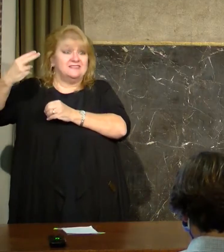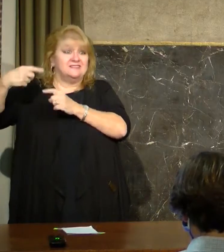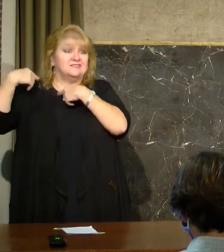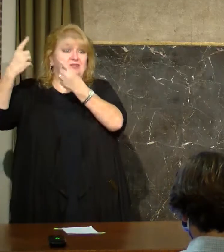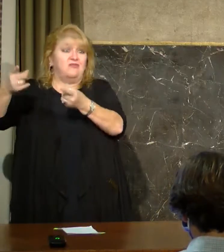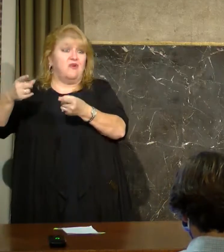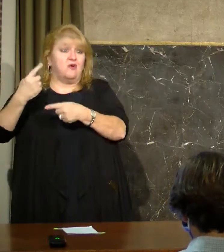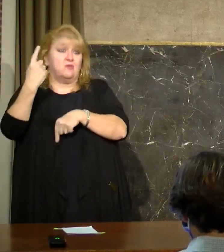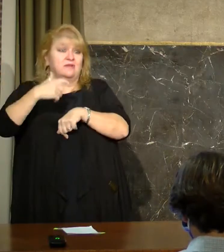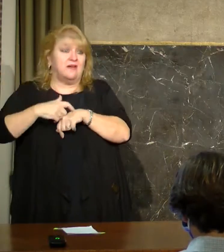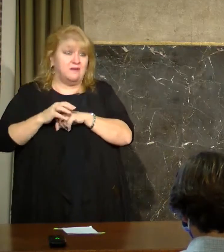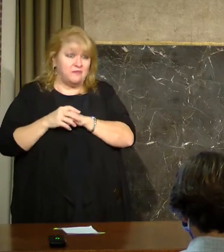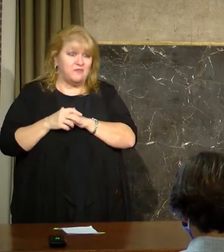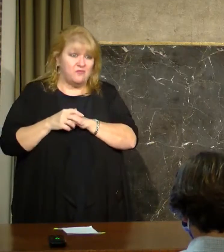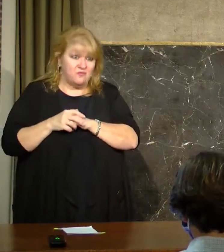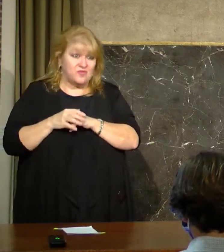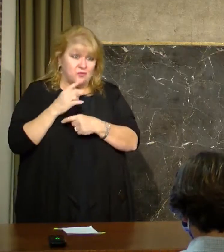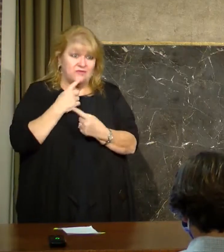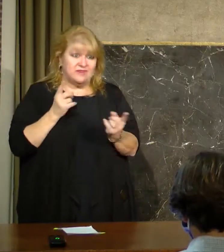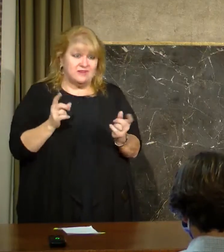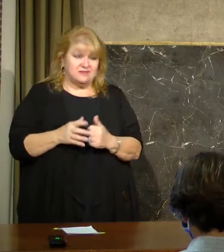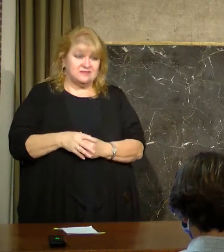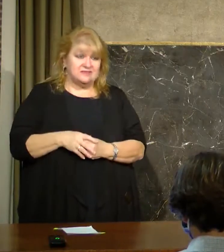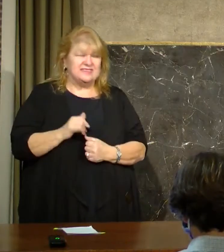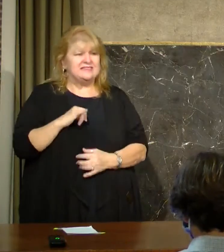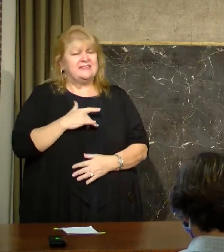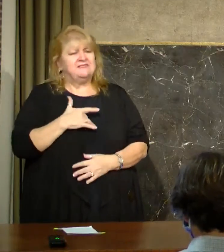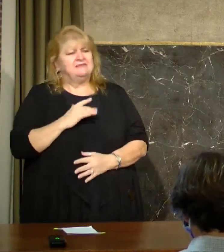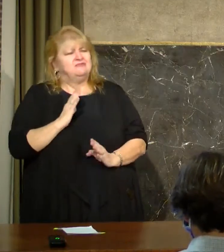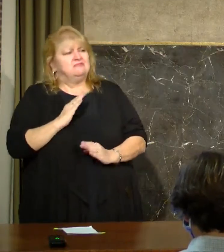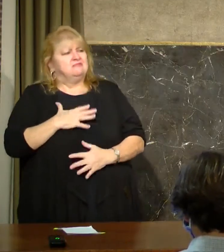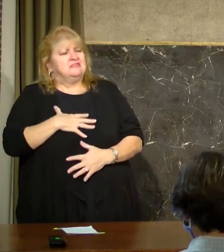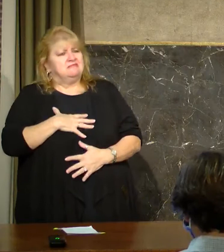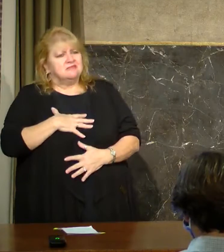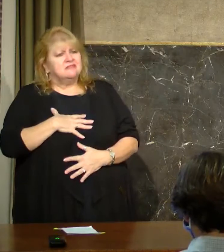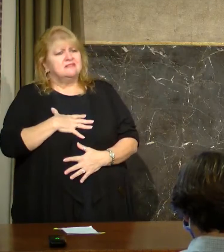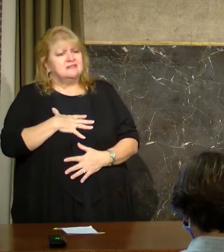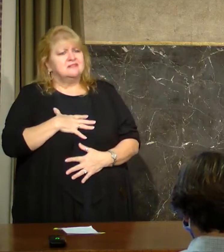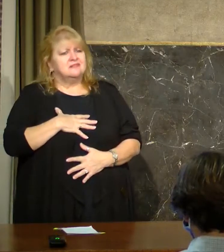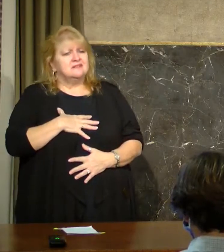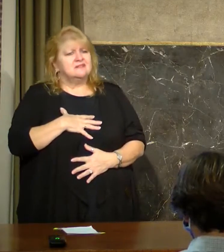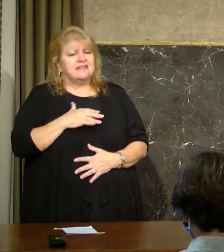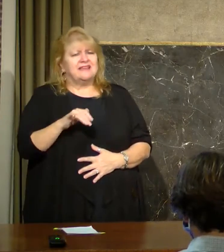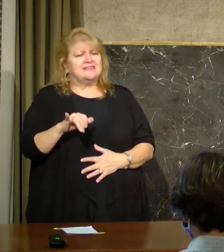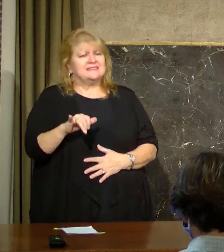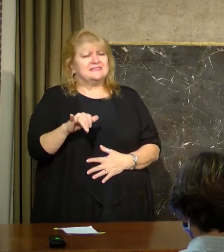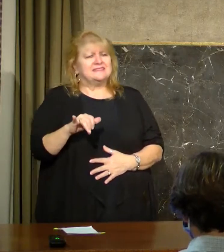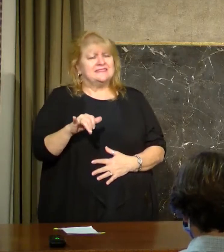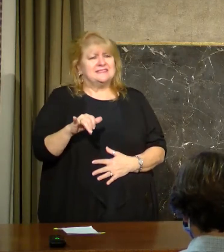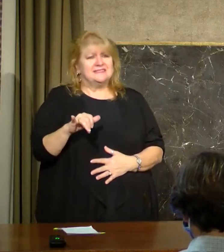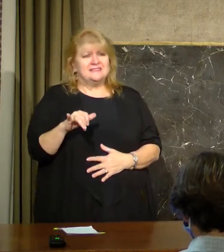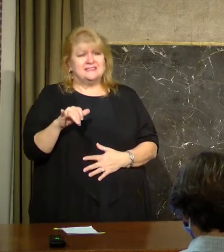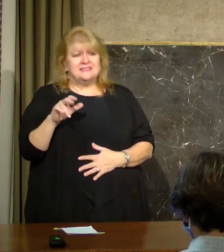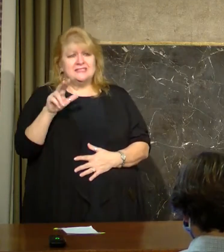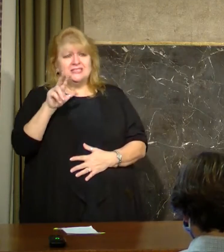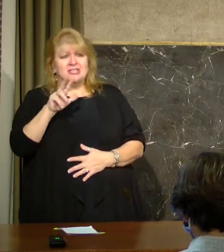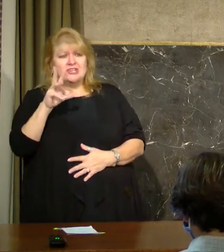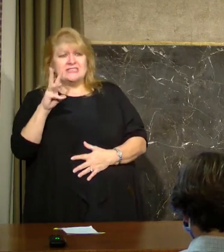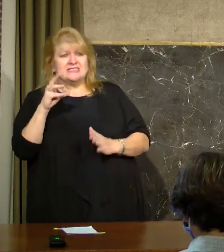And it's also troubling because that's on 36